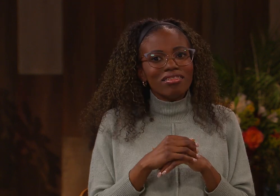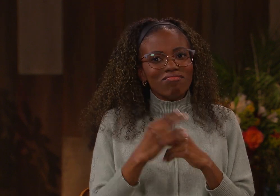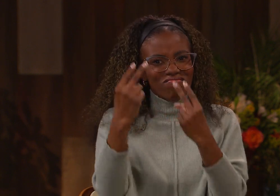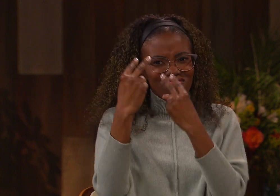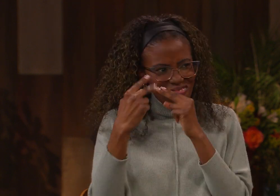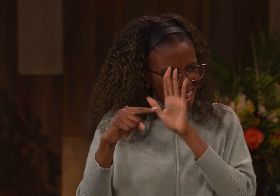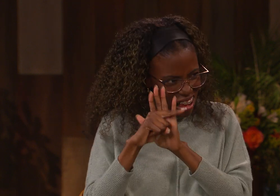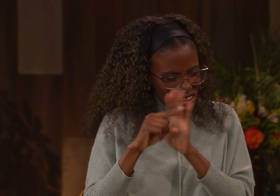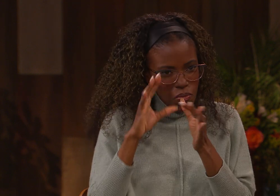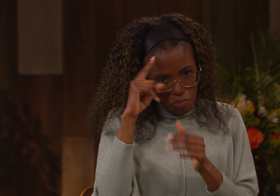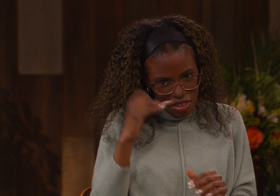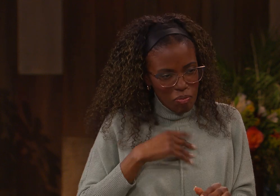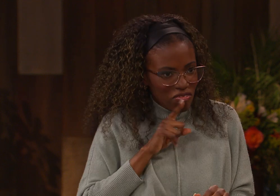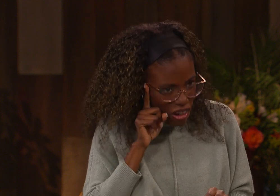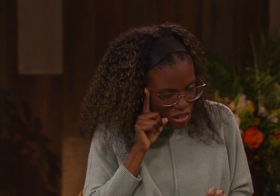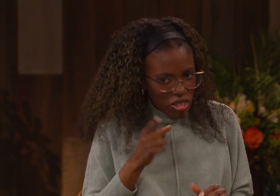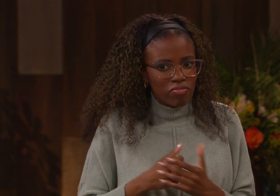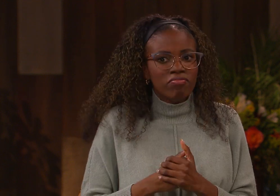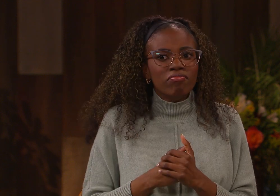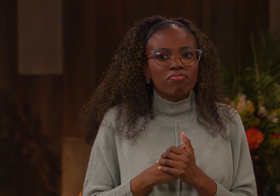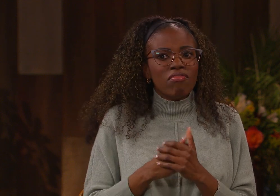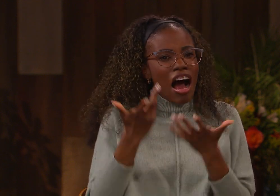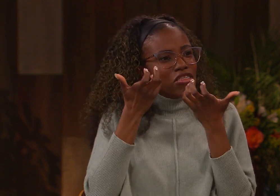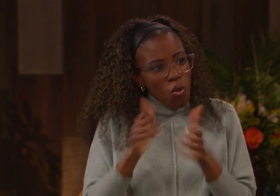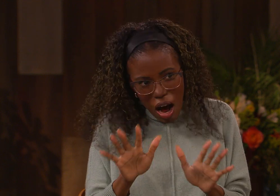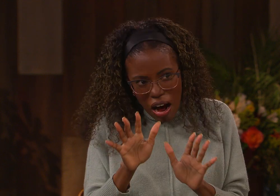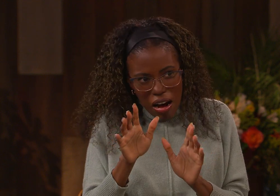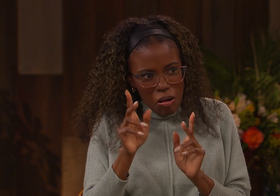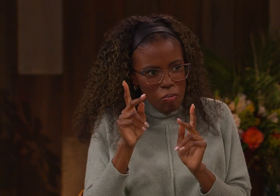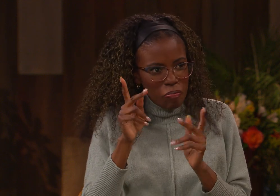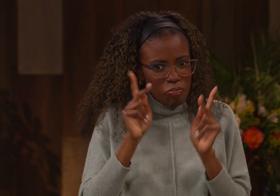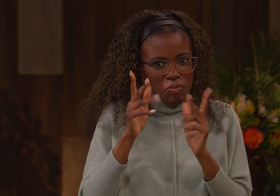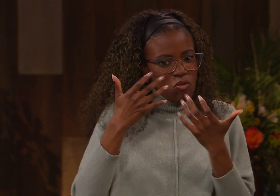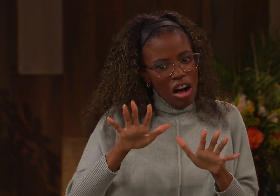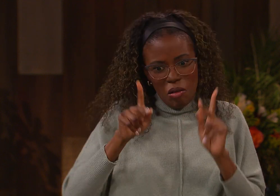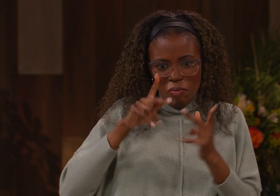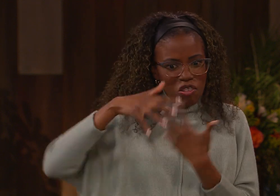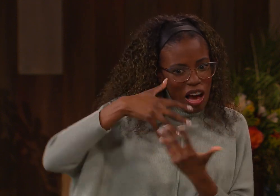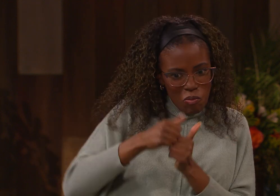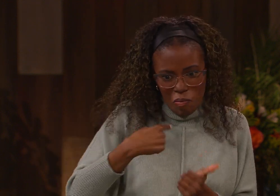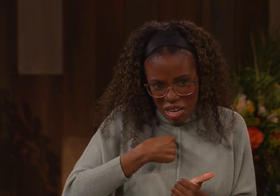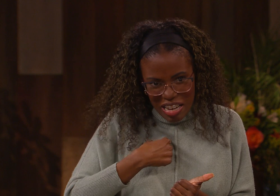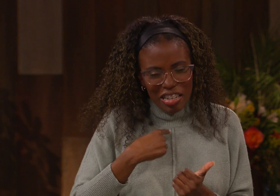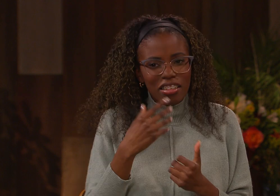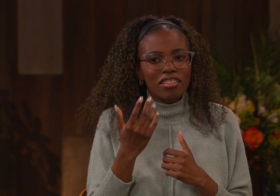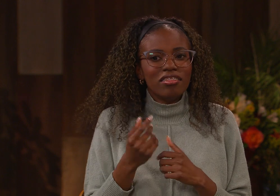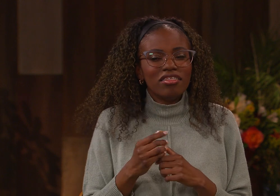the rejection, the dismissal, the negative attitude, people thinking I can't because I'm deaf, you know, people not wanting to